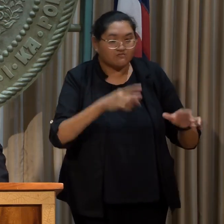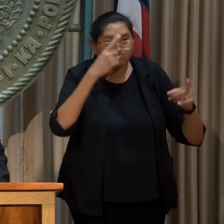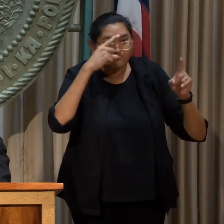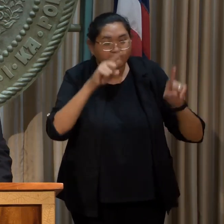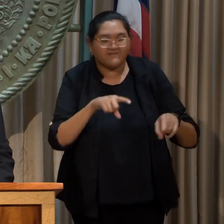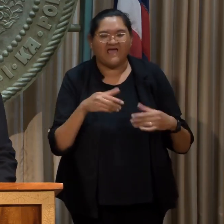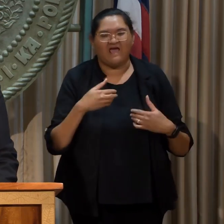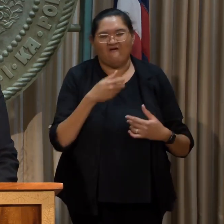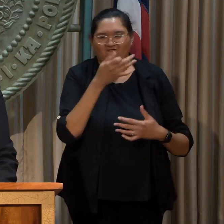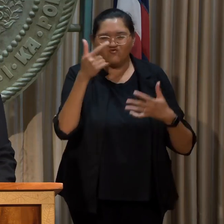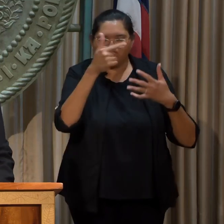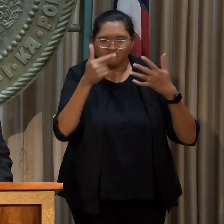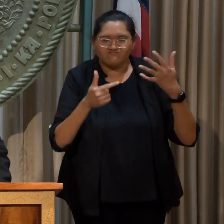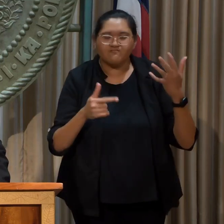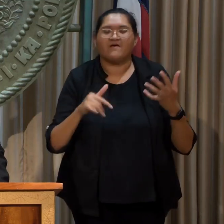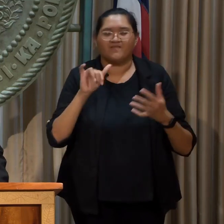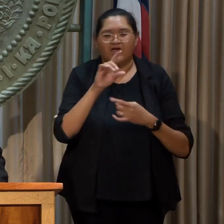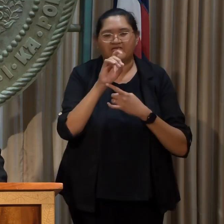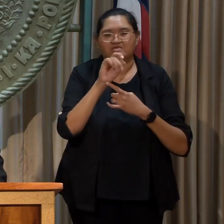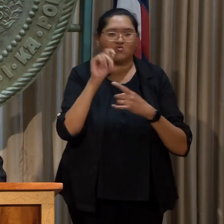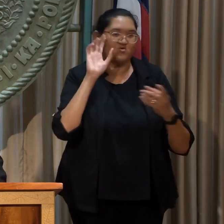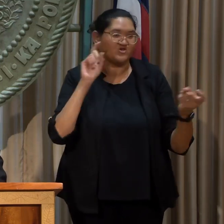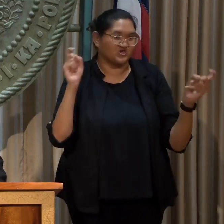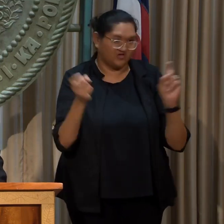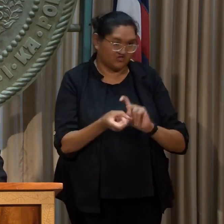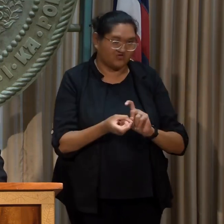here are a few major steps that DOT will take.